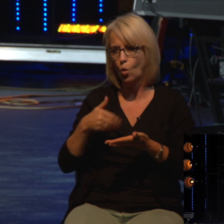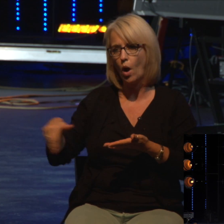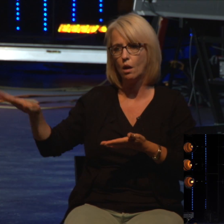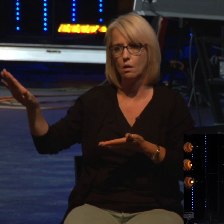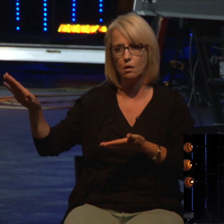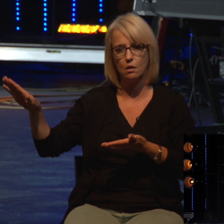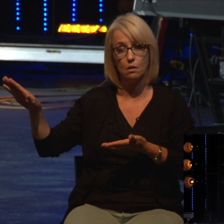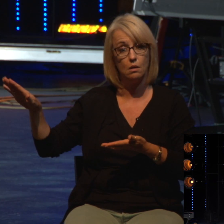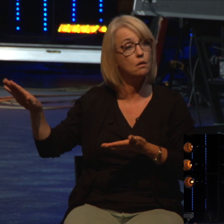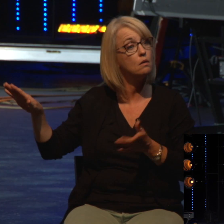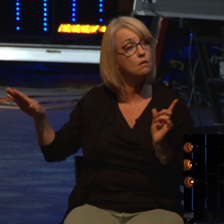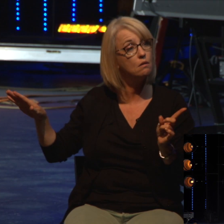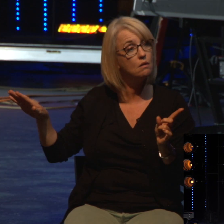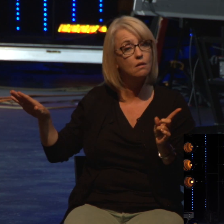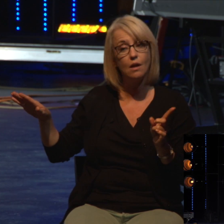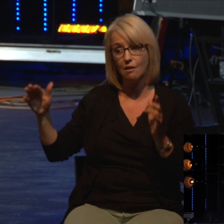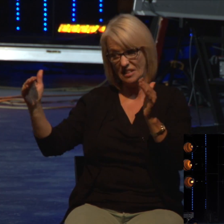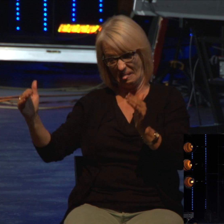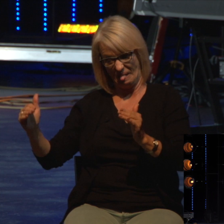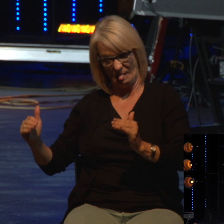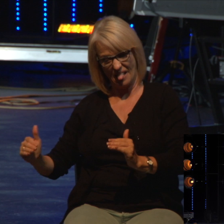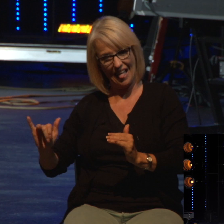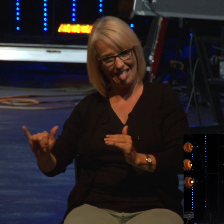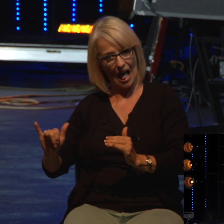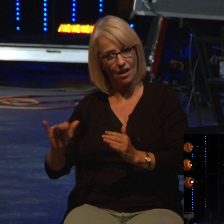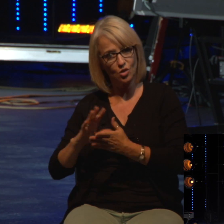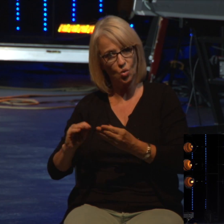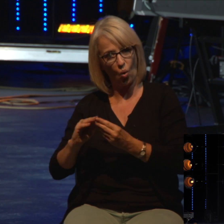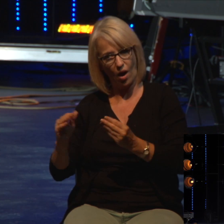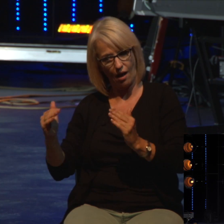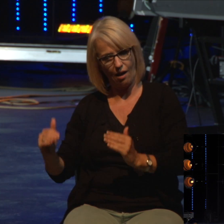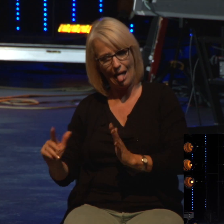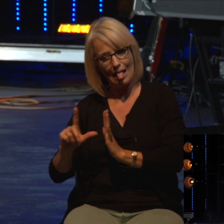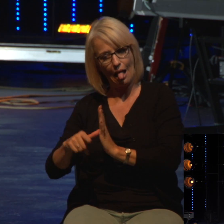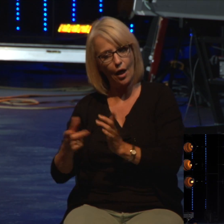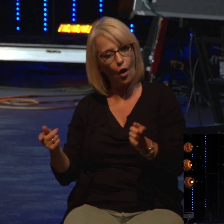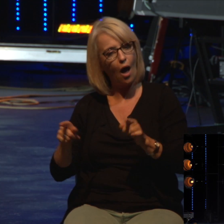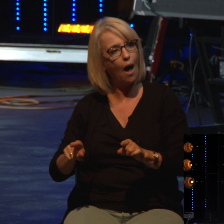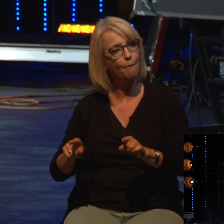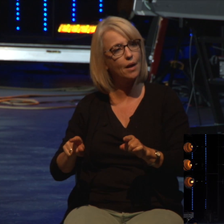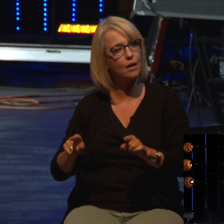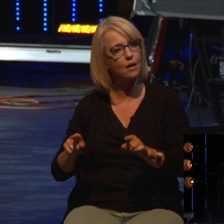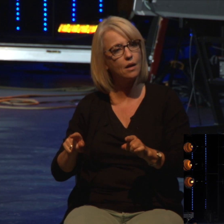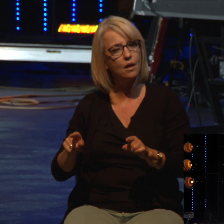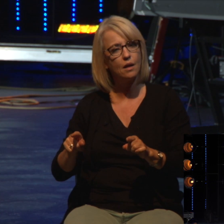And then you go on to the 10th verse of Acts 21. They've arrived at a different place.